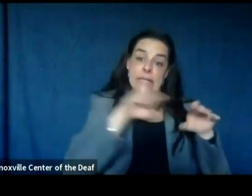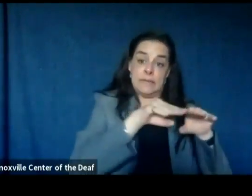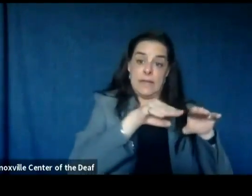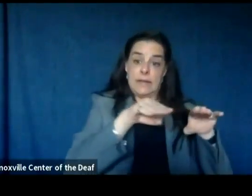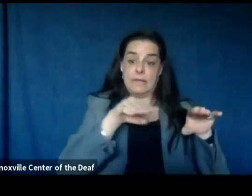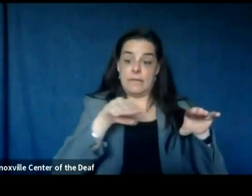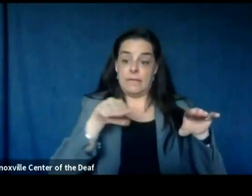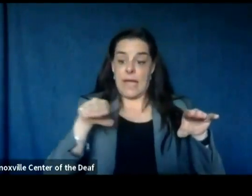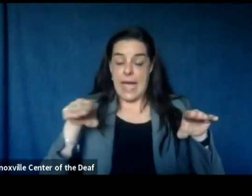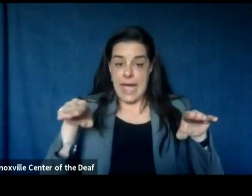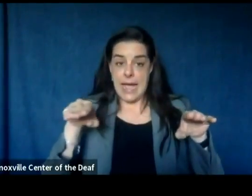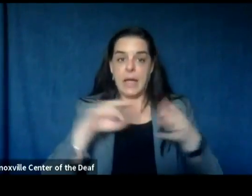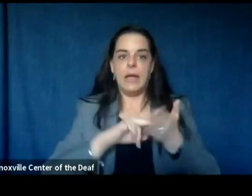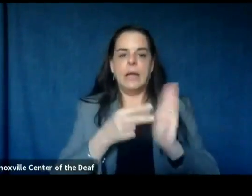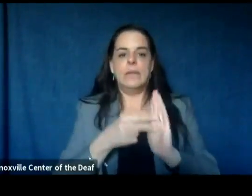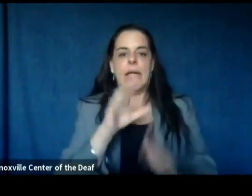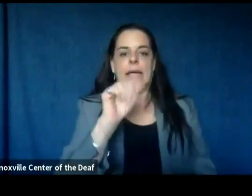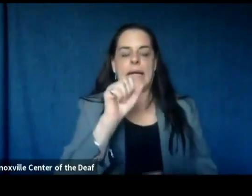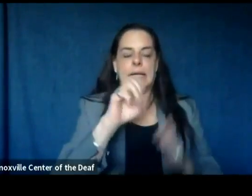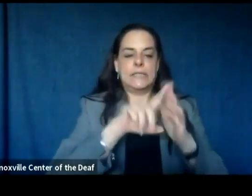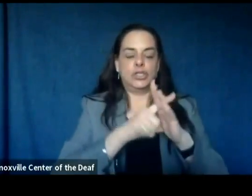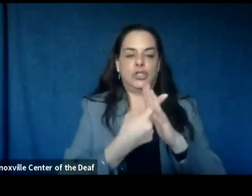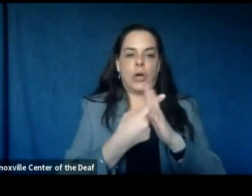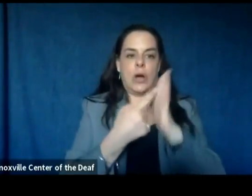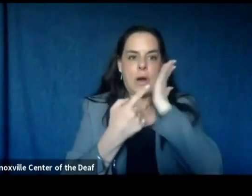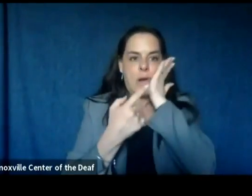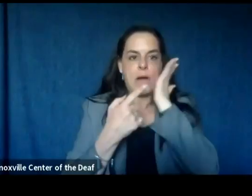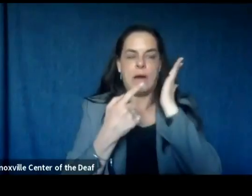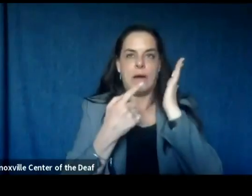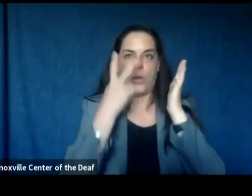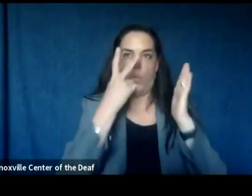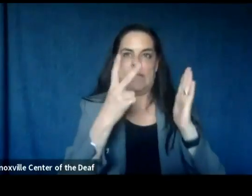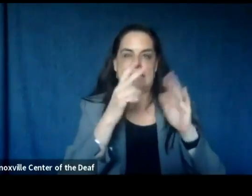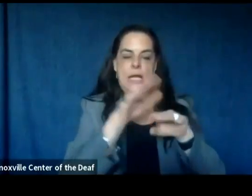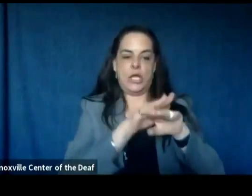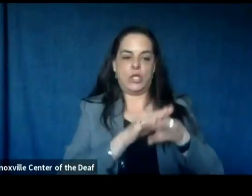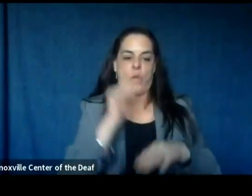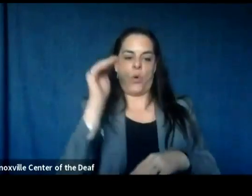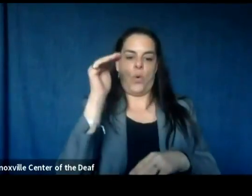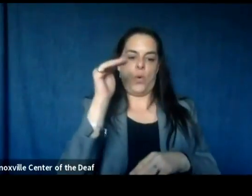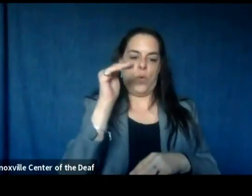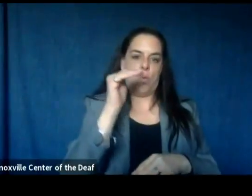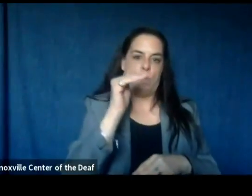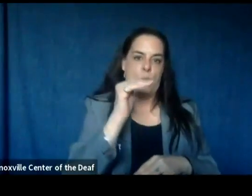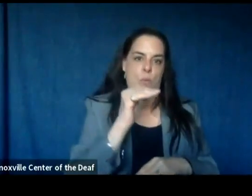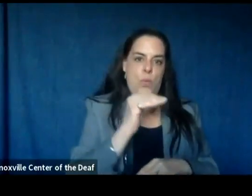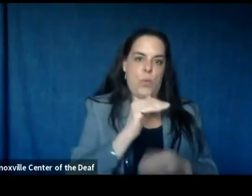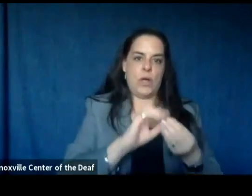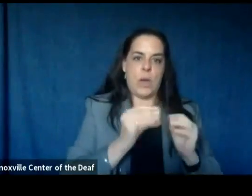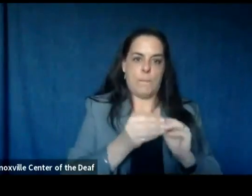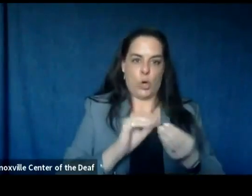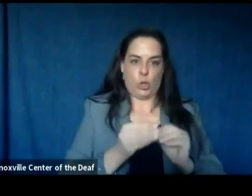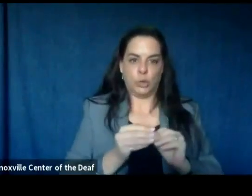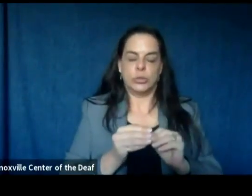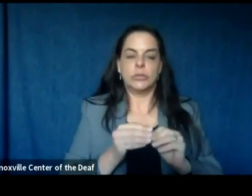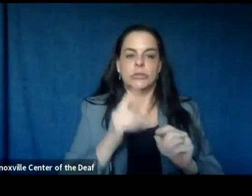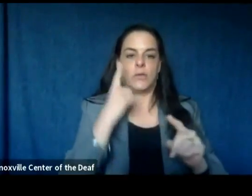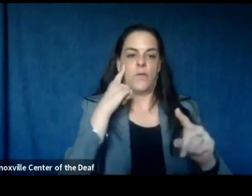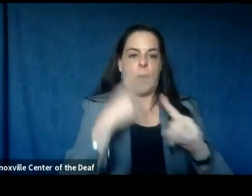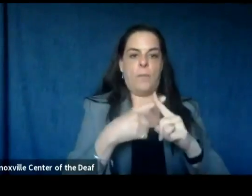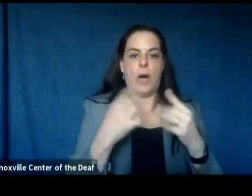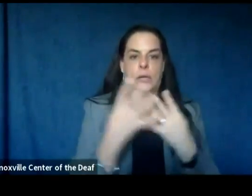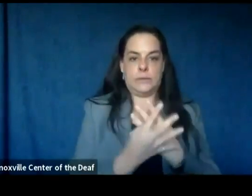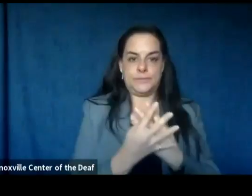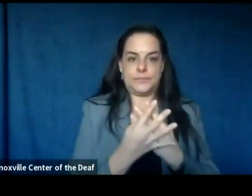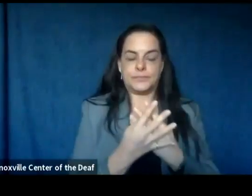will mean that our cases start to we see a slow down in the number of new cases um is when is when we know we're